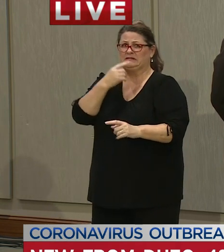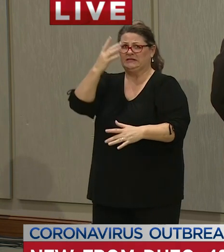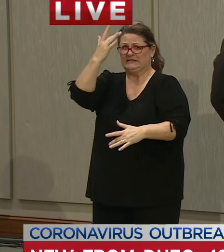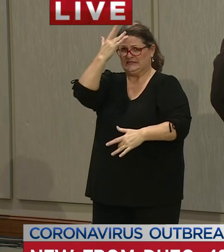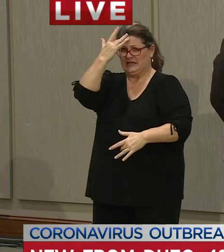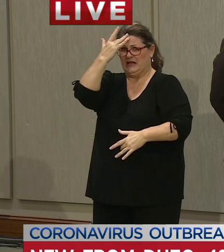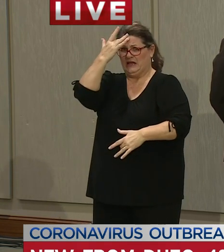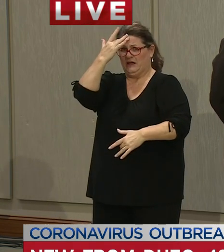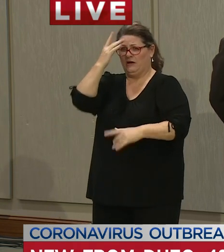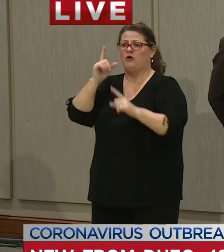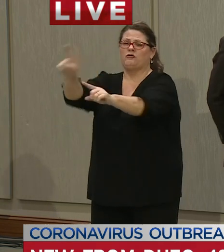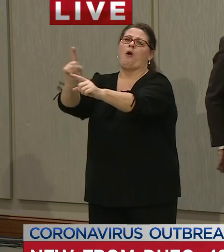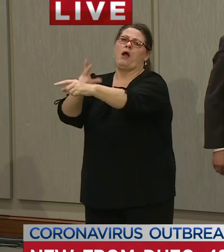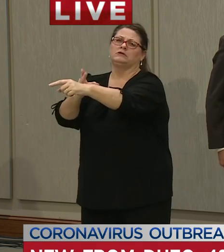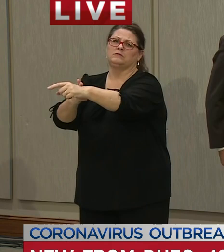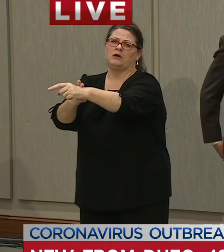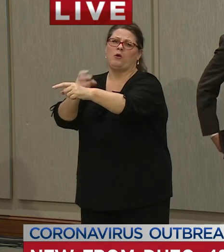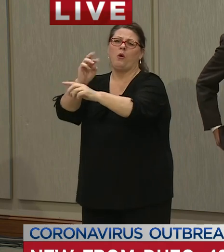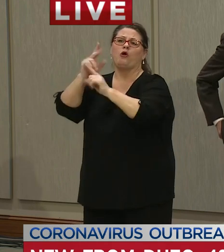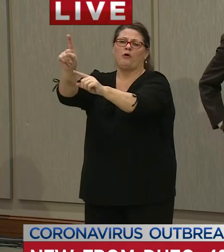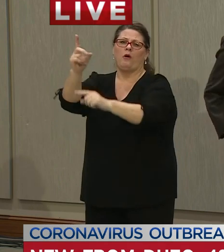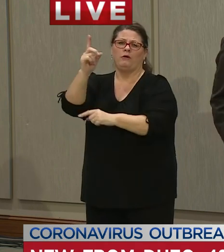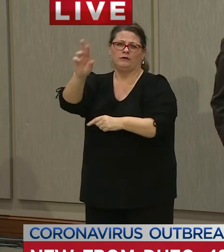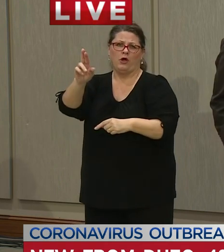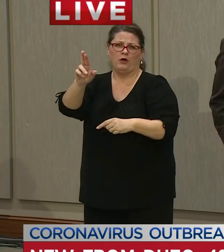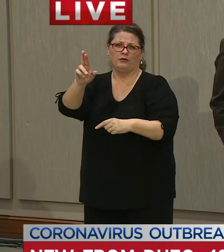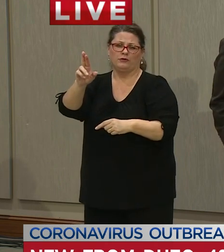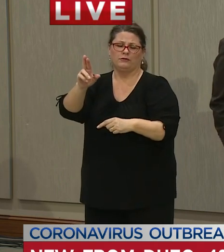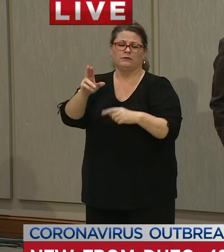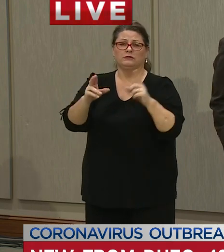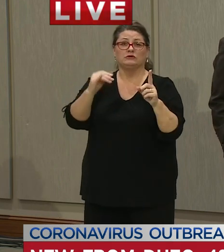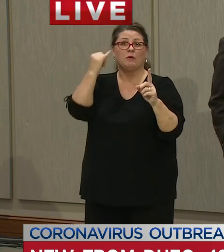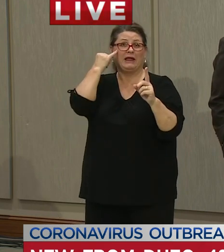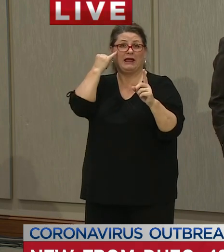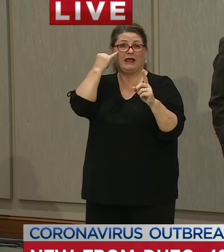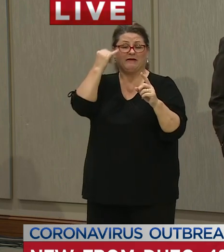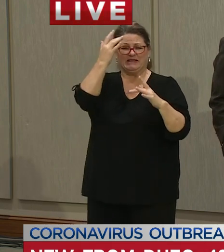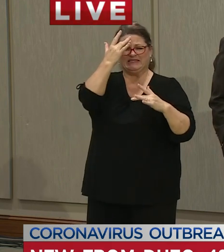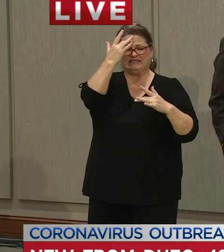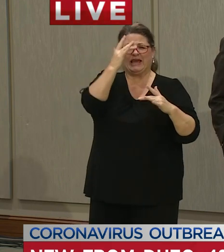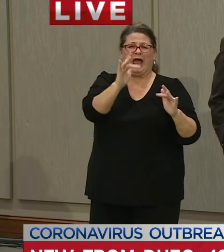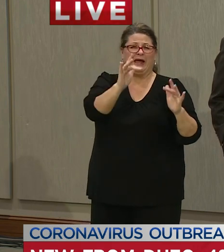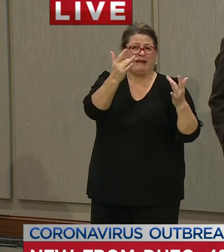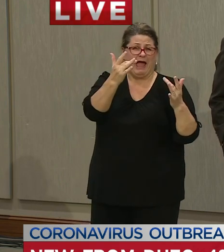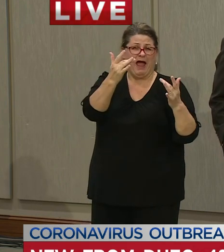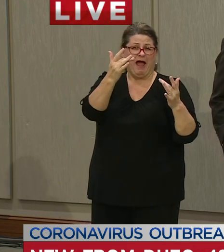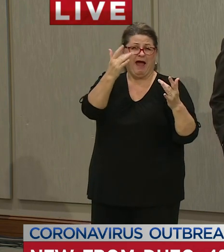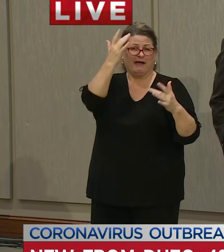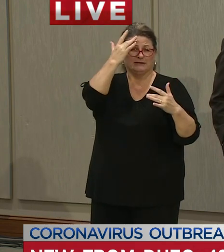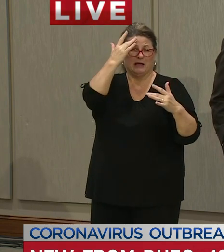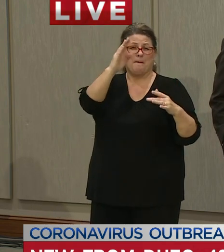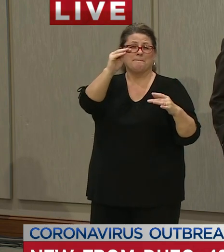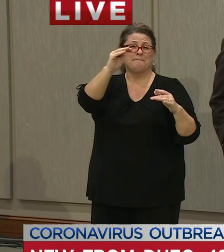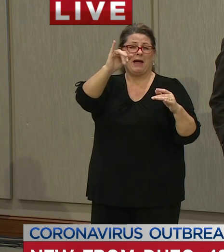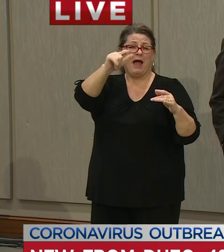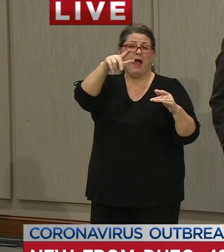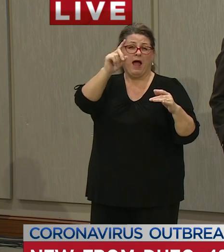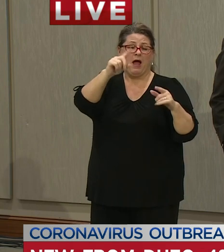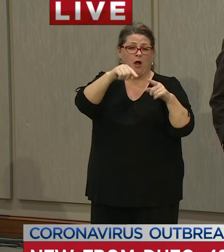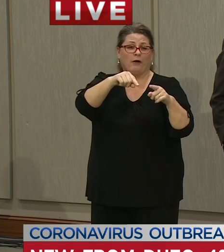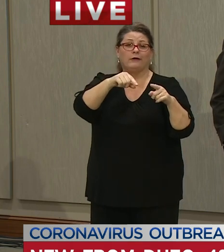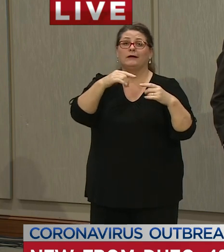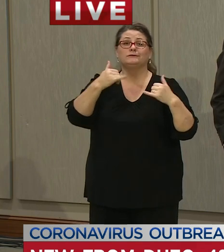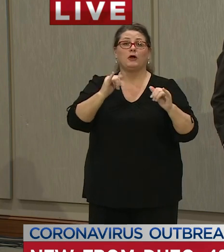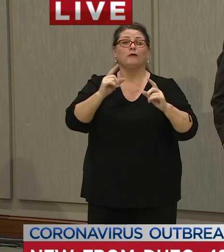drive them to the hospital which means that people who have mild symptoms who are out you know in the community